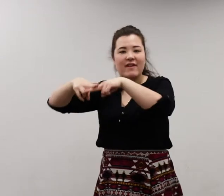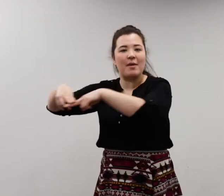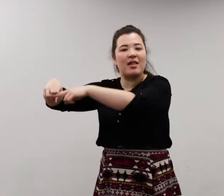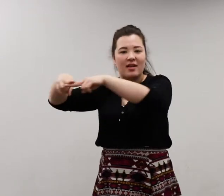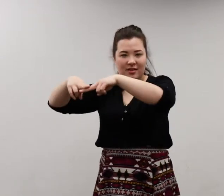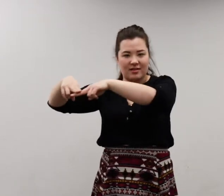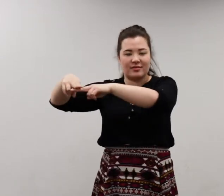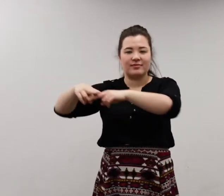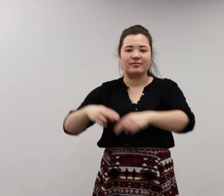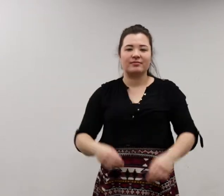my family.